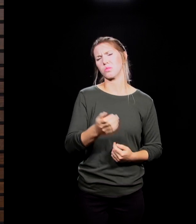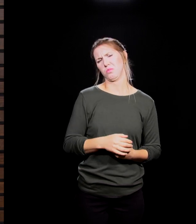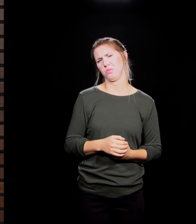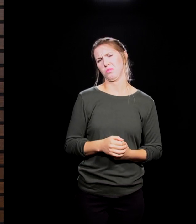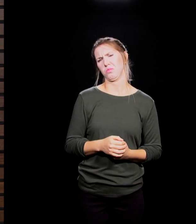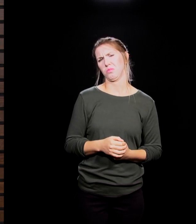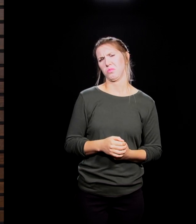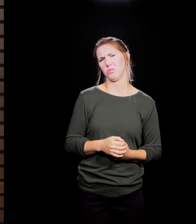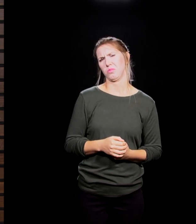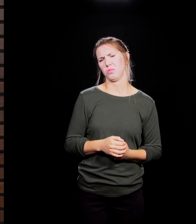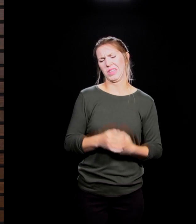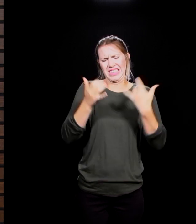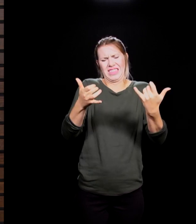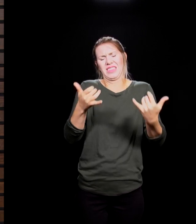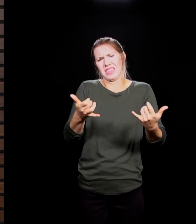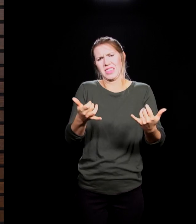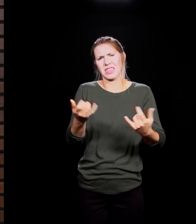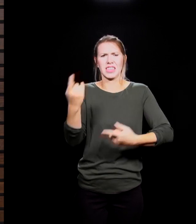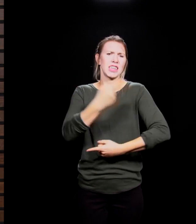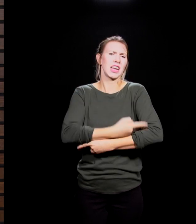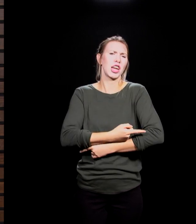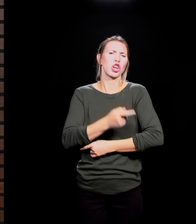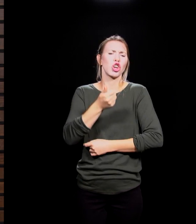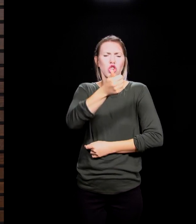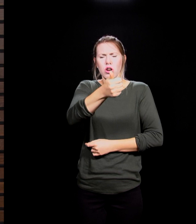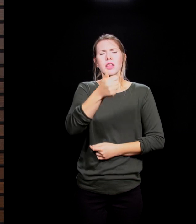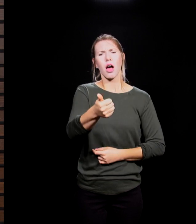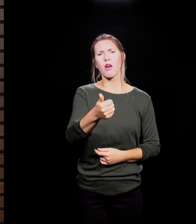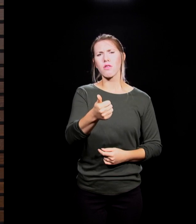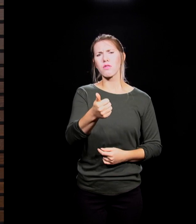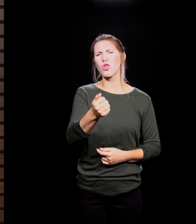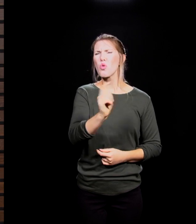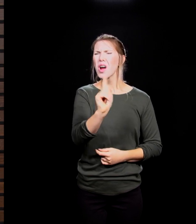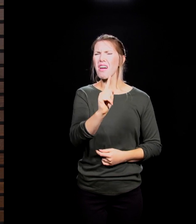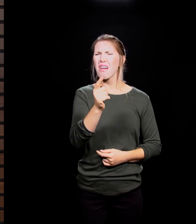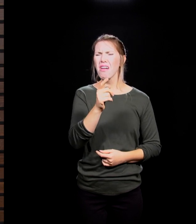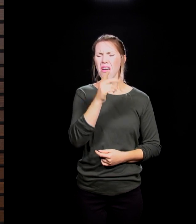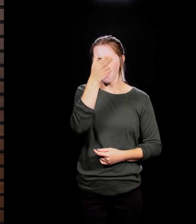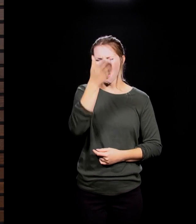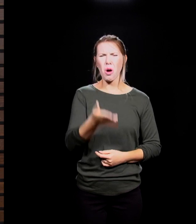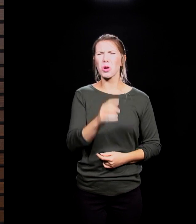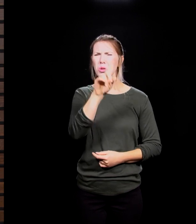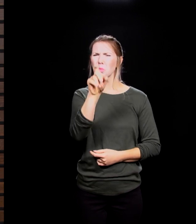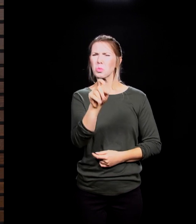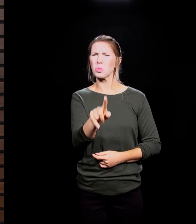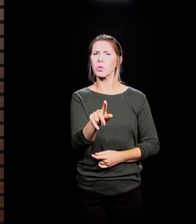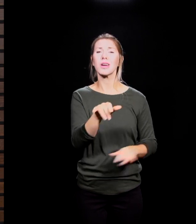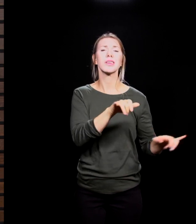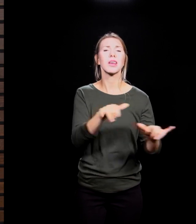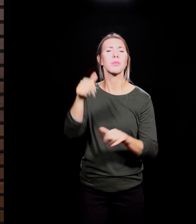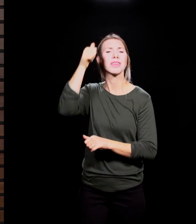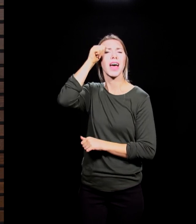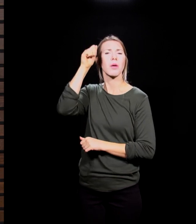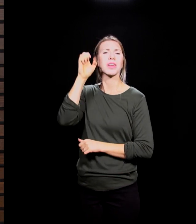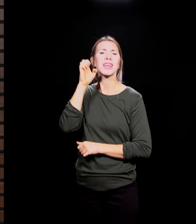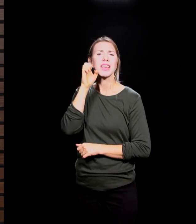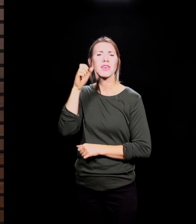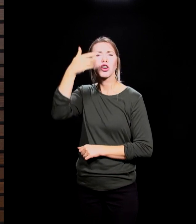today? Just as God called out to Adam and Eve in the garden, He calls out to us today, where are you?